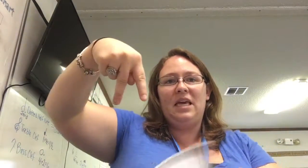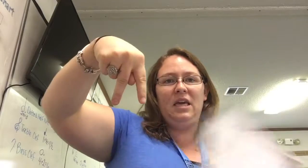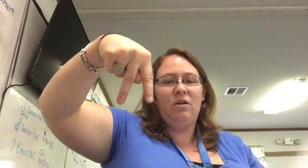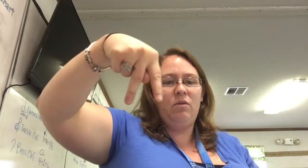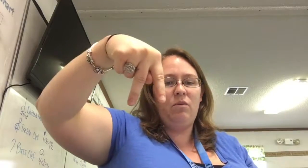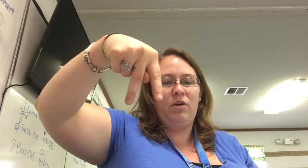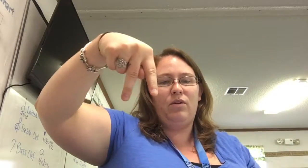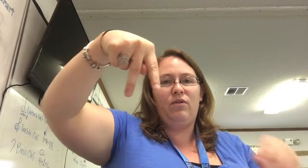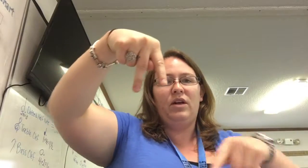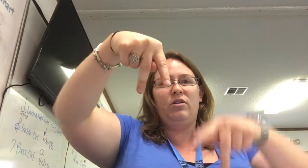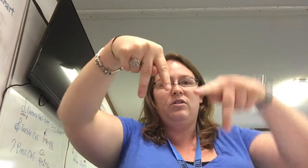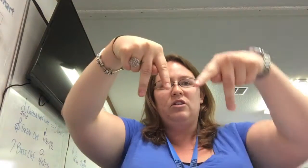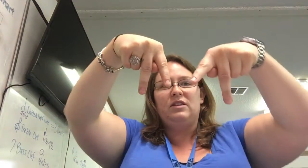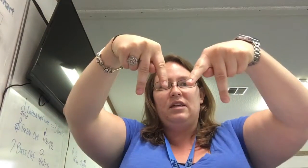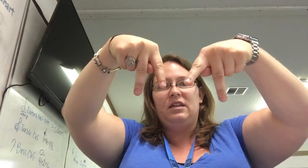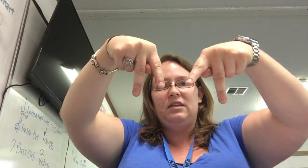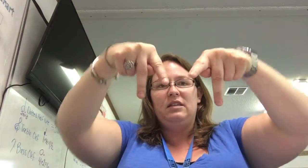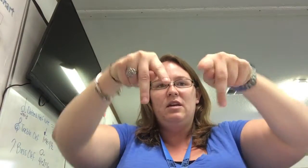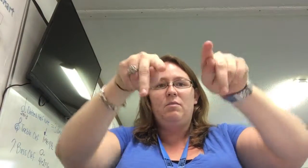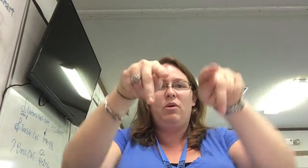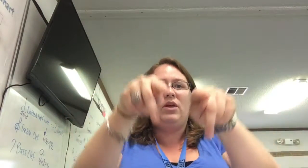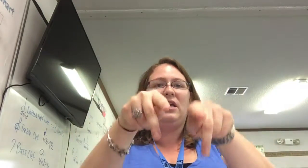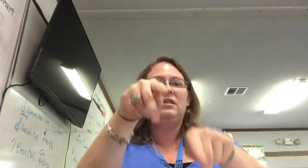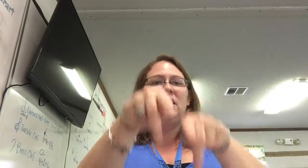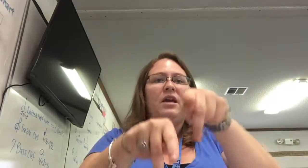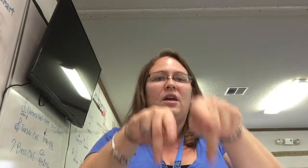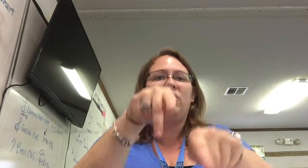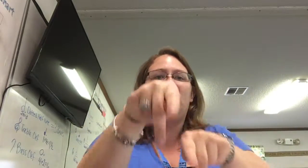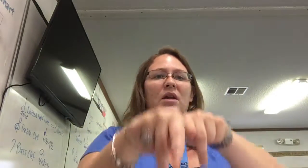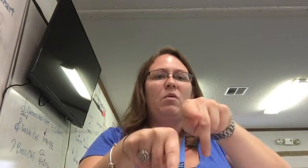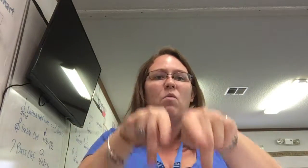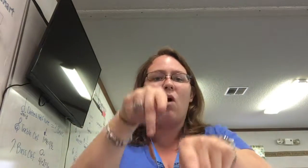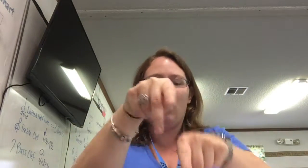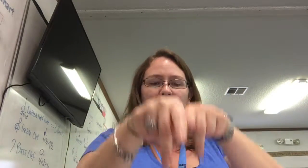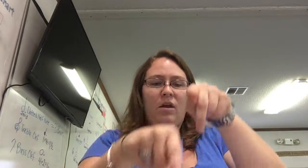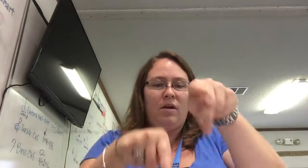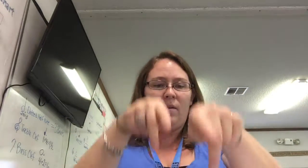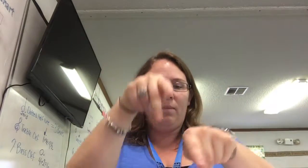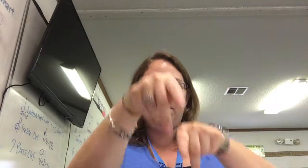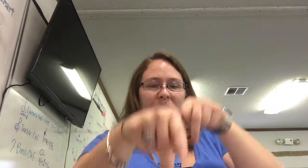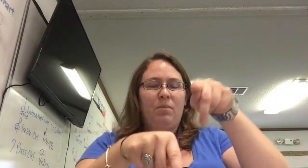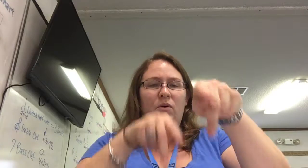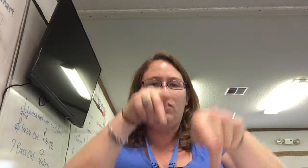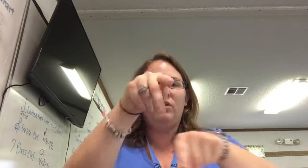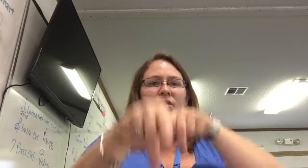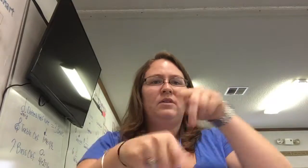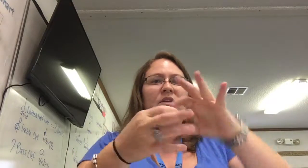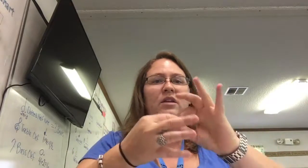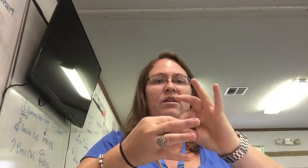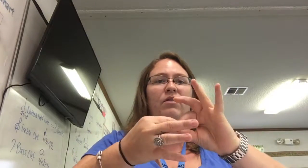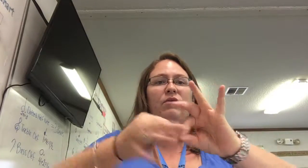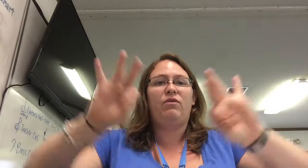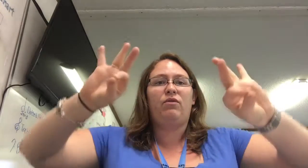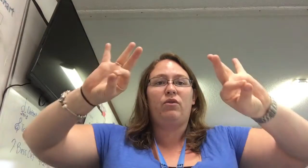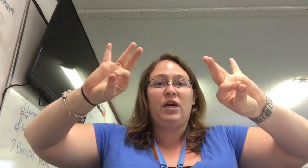with your fingers just like this. Both hands. And you're gonna make them walk. People still live free.